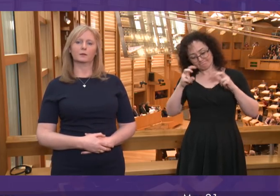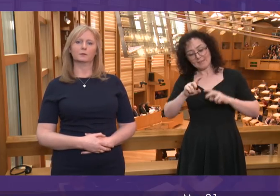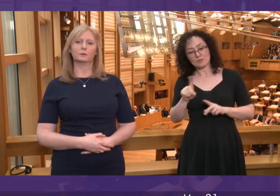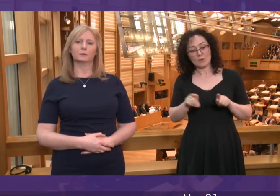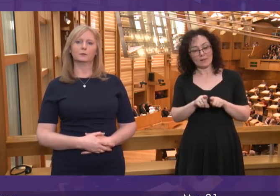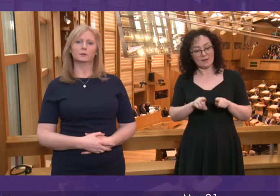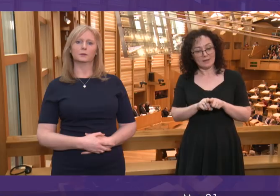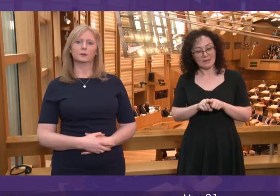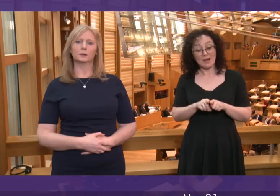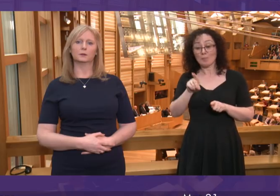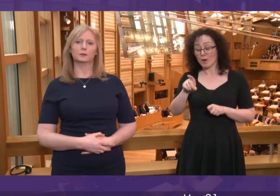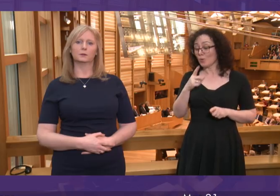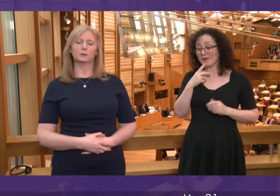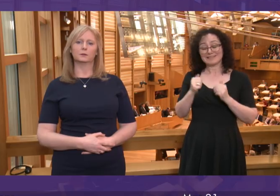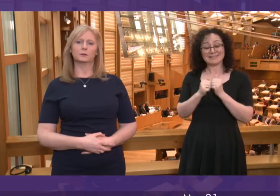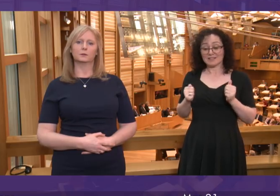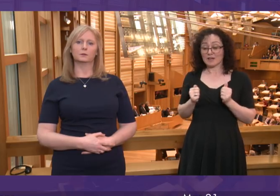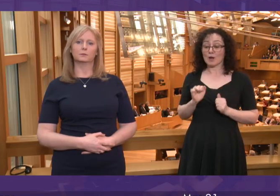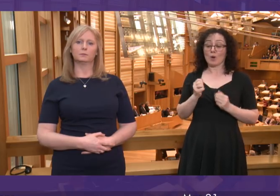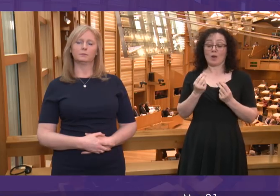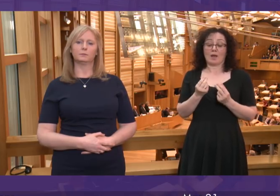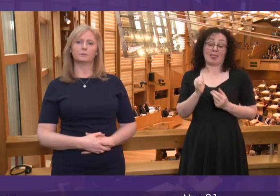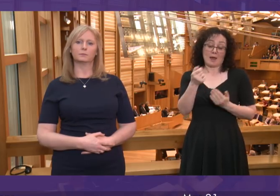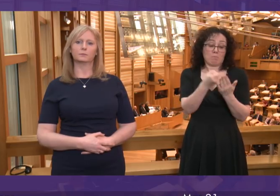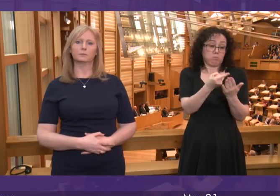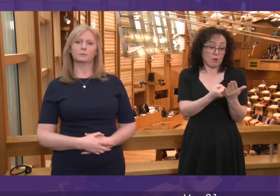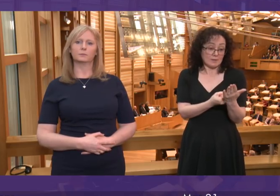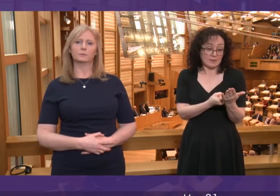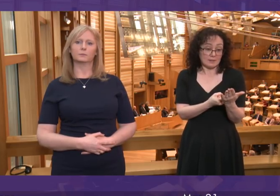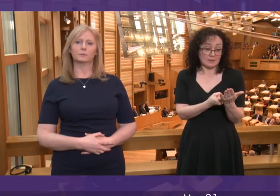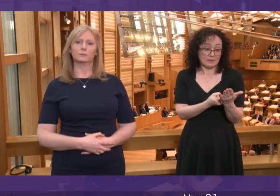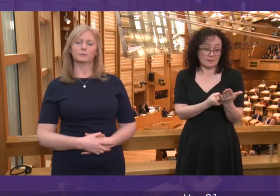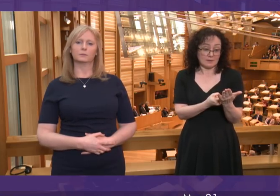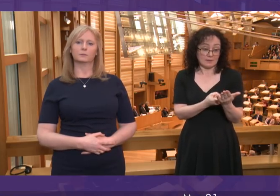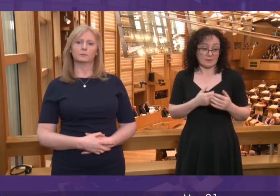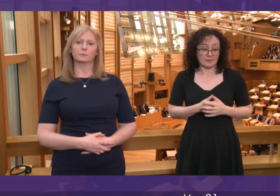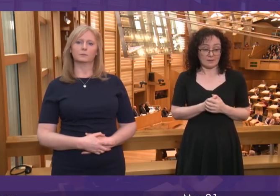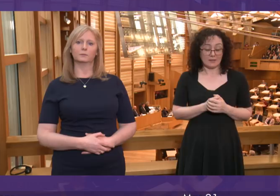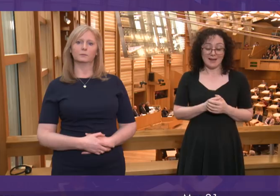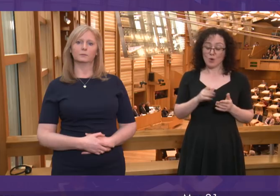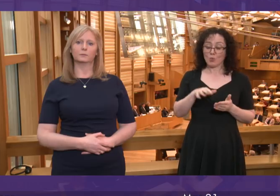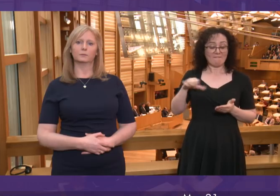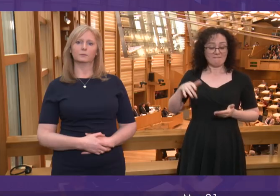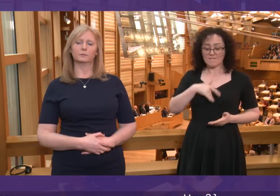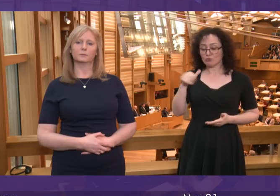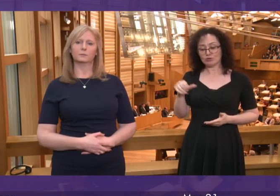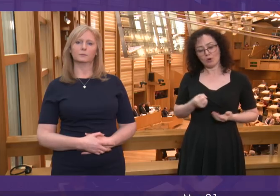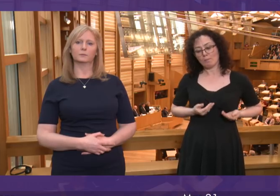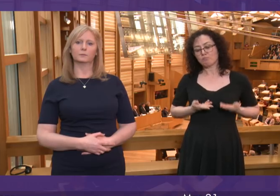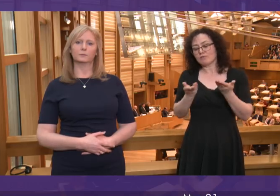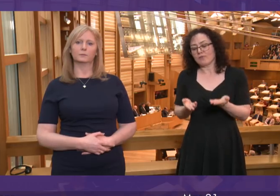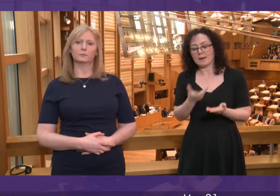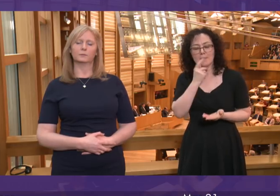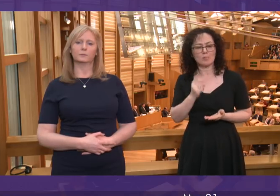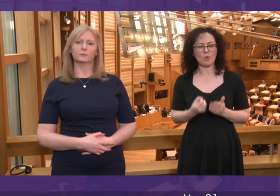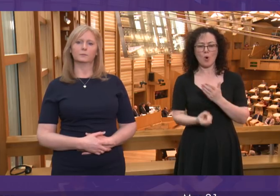where we do fundamentally disagree. And we do think the policy should be to get people clean of drugs, not to provide opportunities where they can take them. But